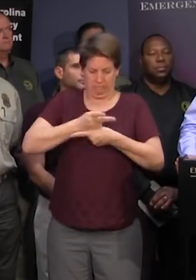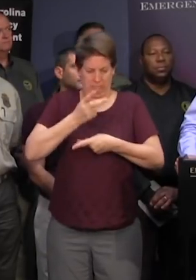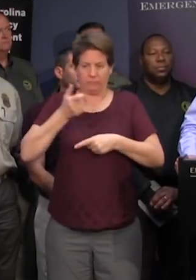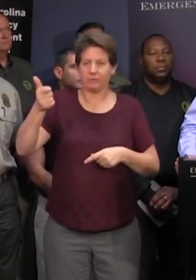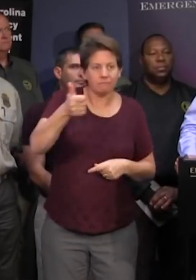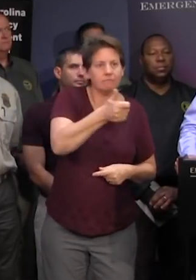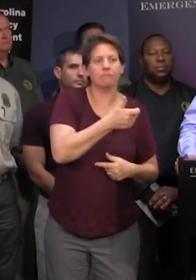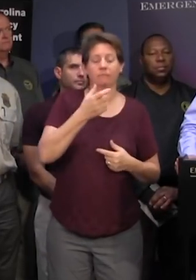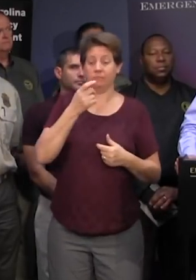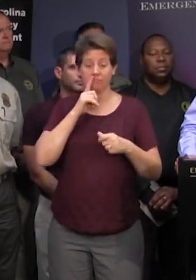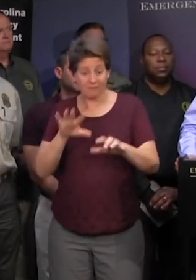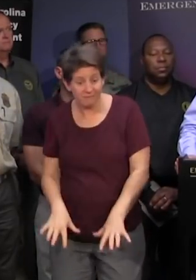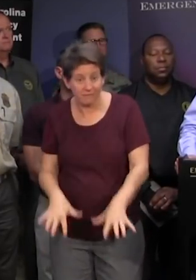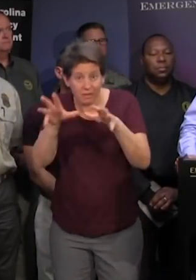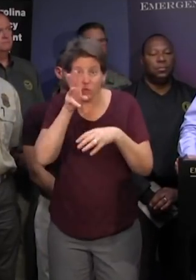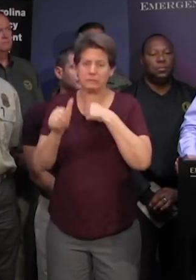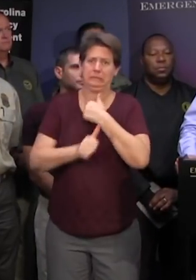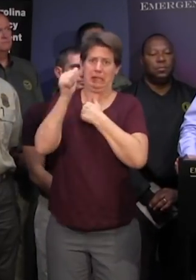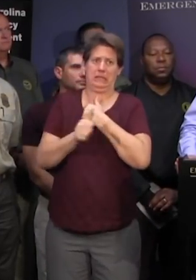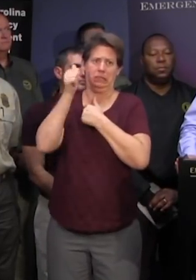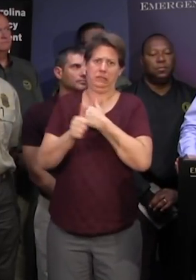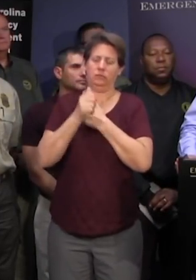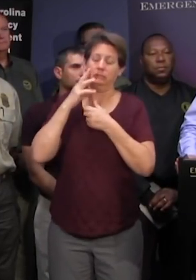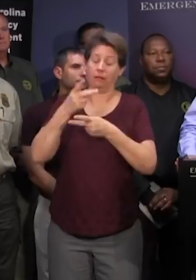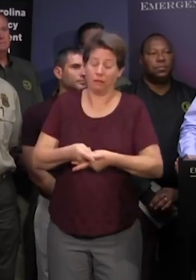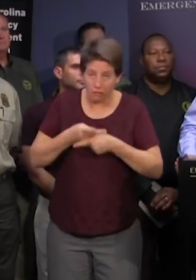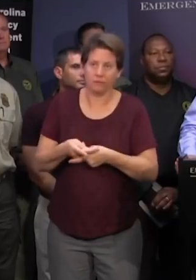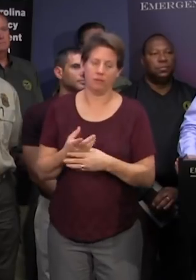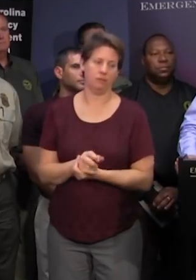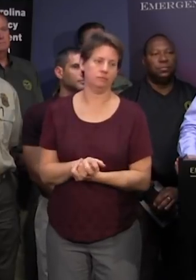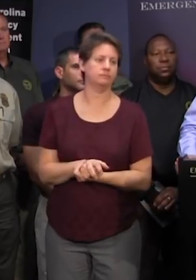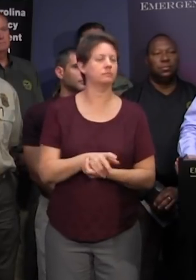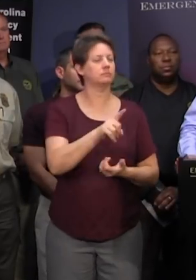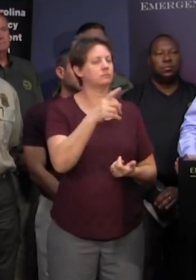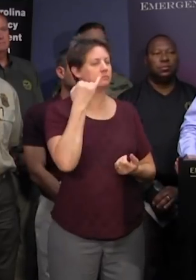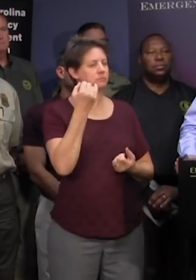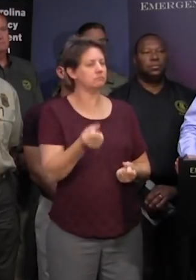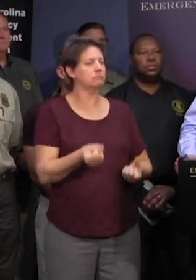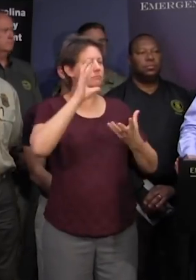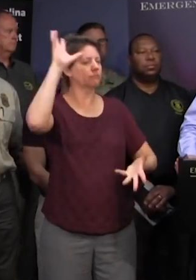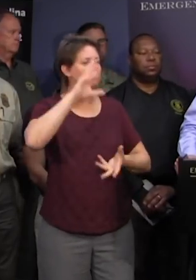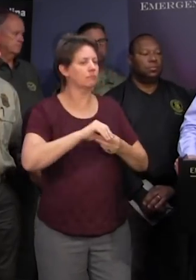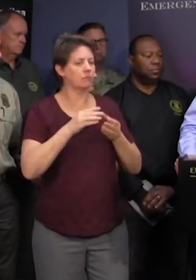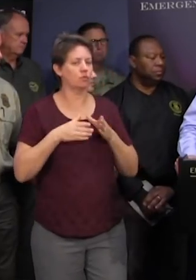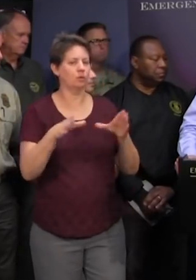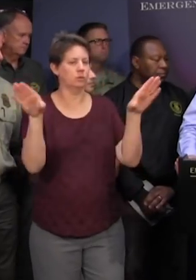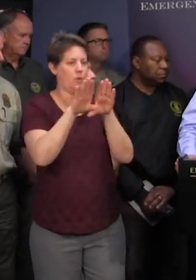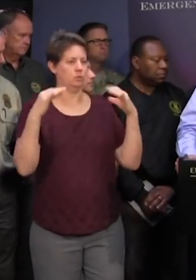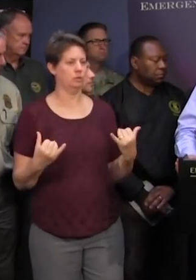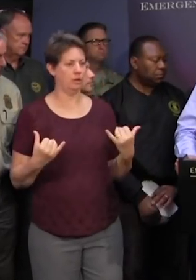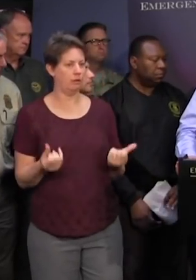floods water is dangerous it's dangerous they must be very careful do you have any idea of the total number of roads closed at this point